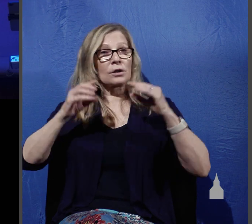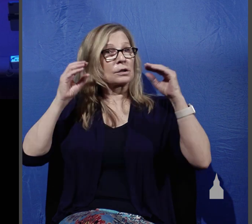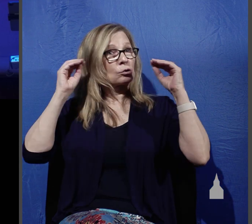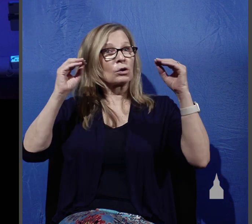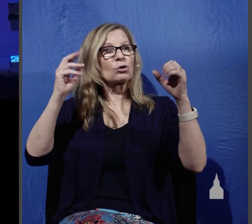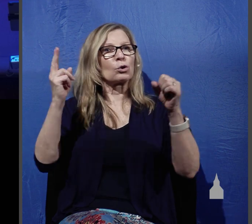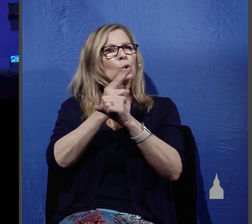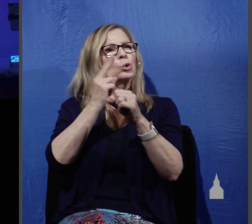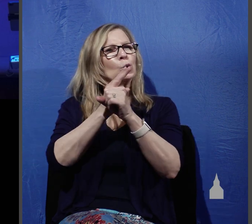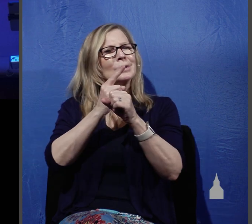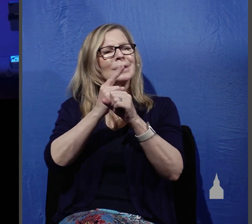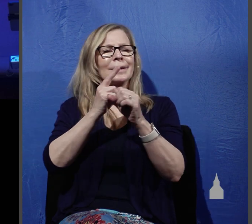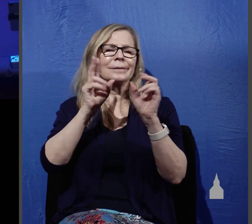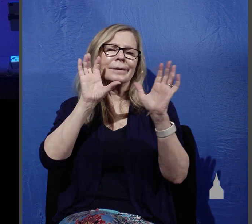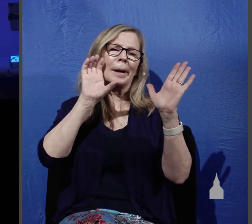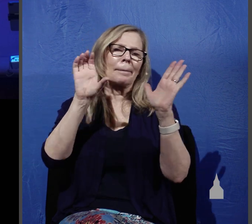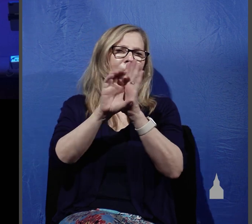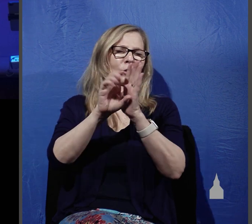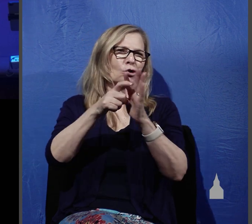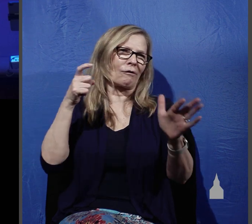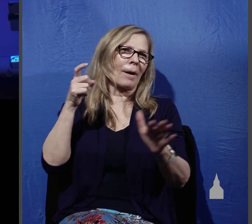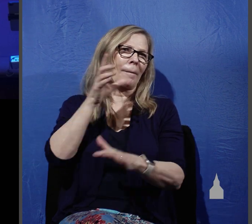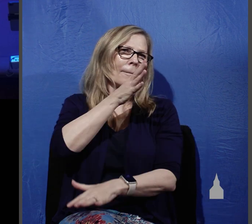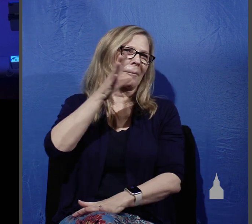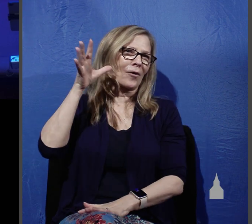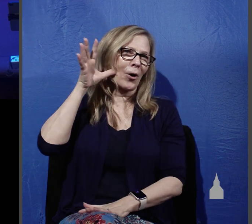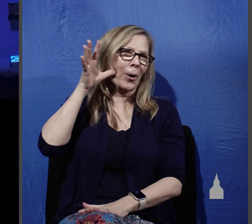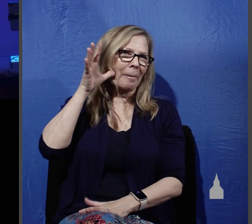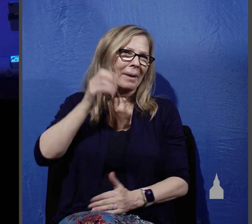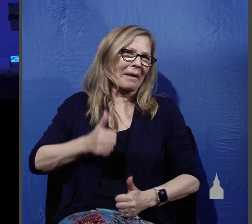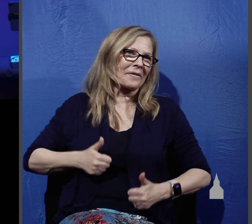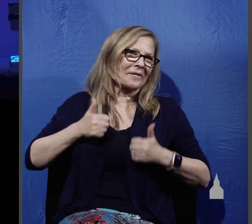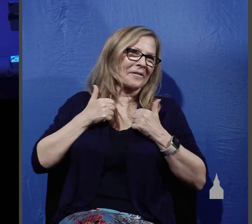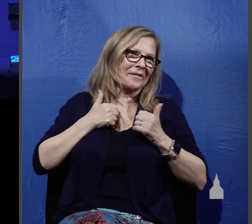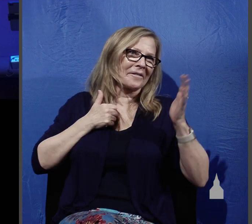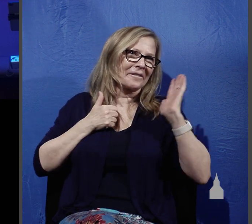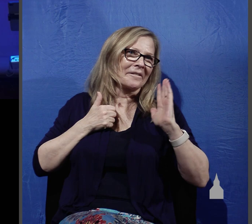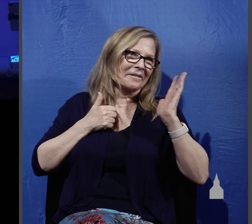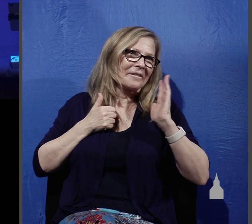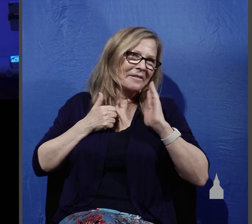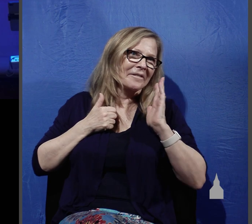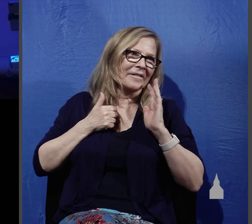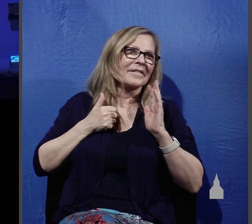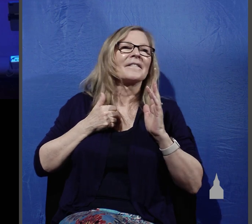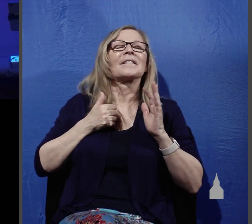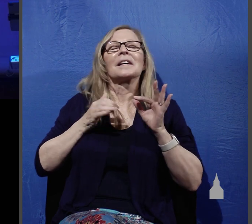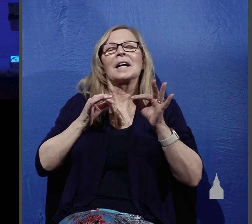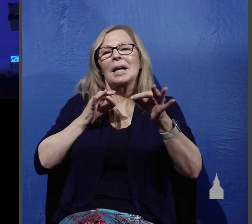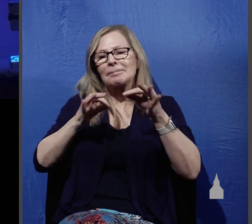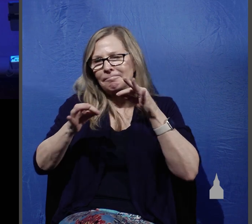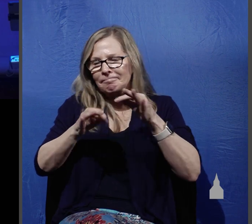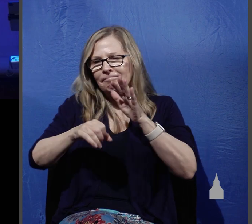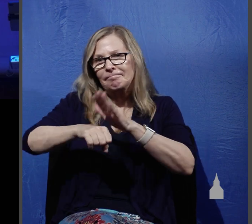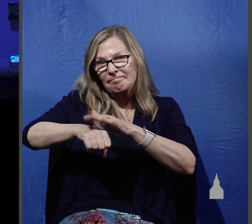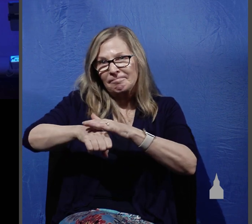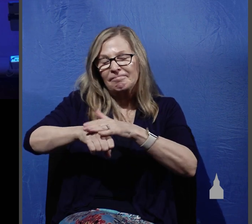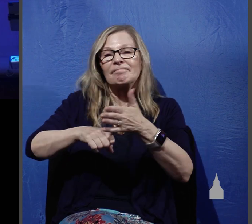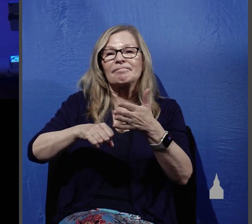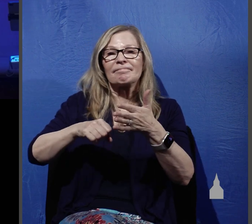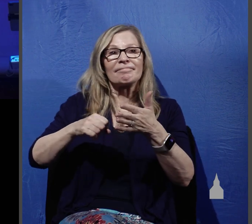image in the world from the world of agriculture. He told those he was about to send out that the harvest,